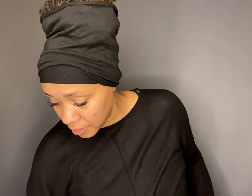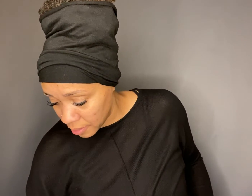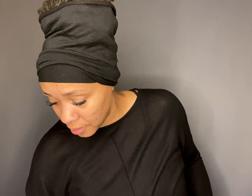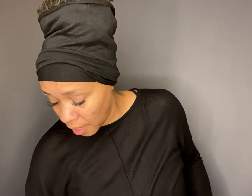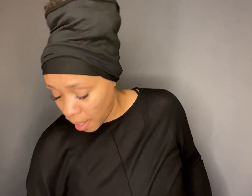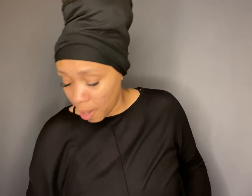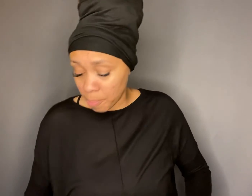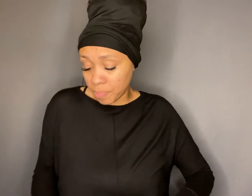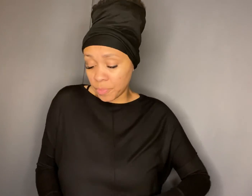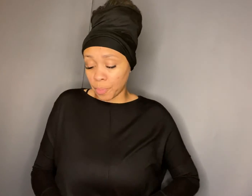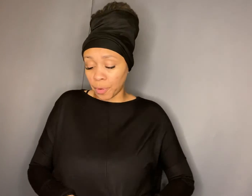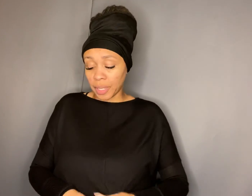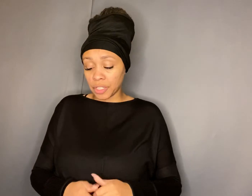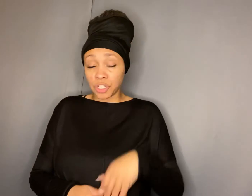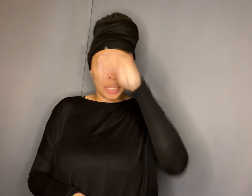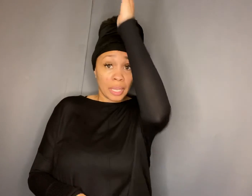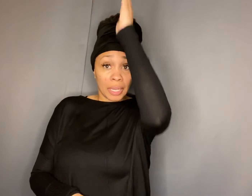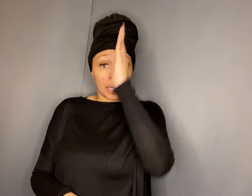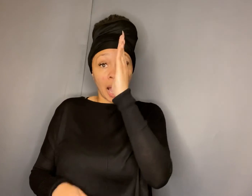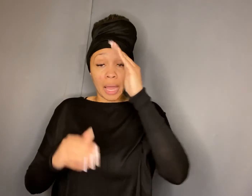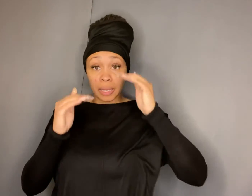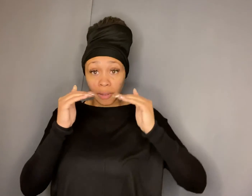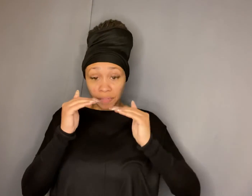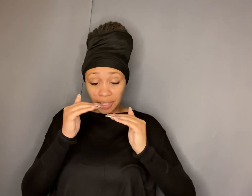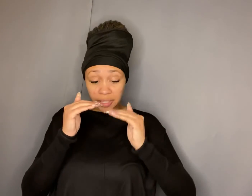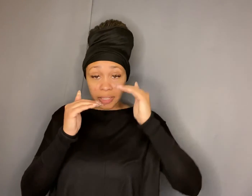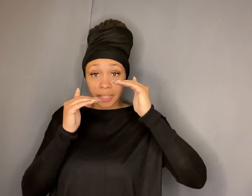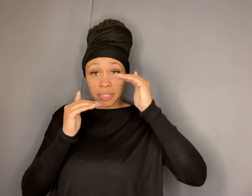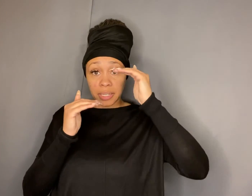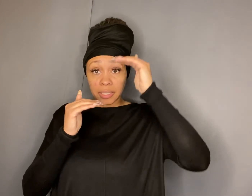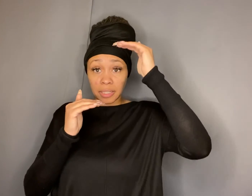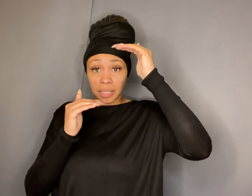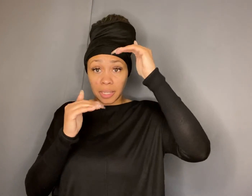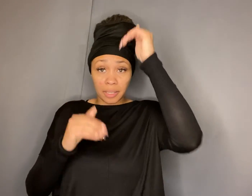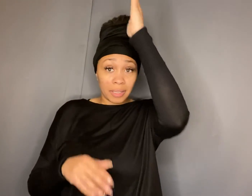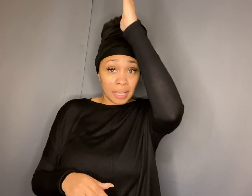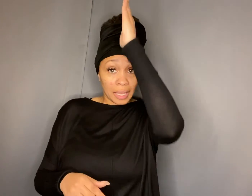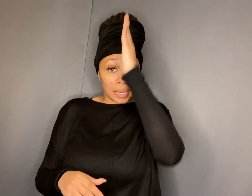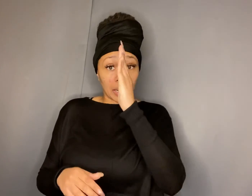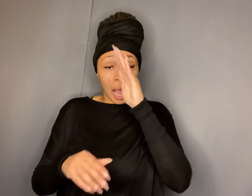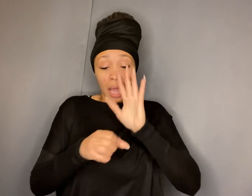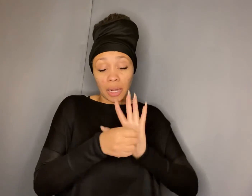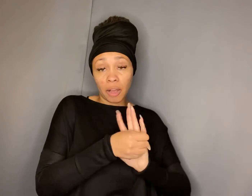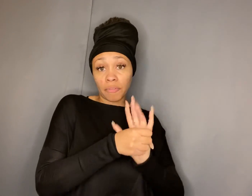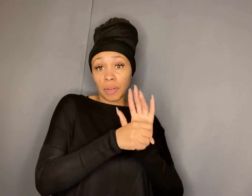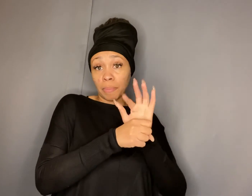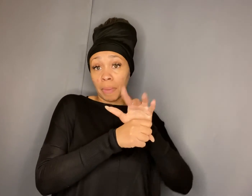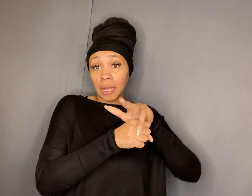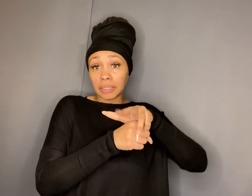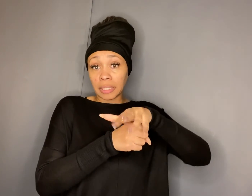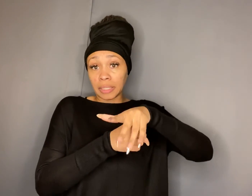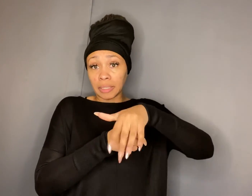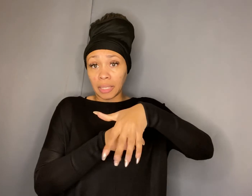um the bridge god of exceedingly god of abundantly